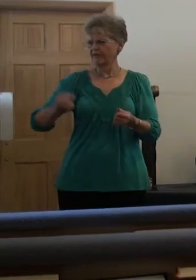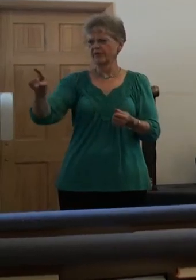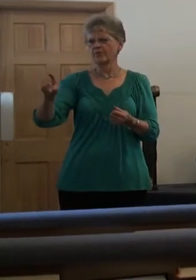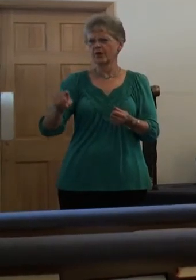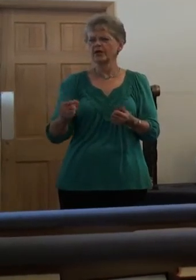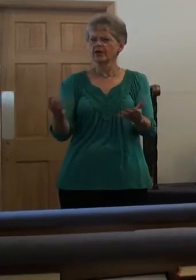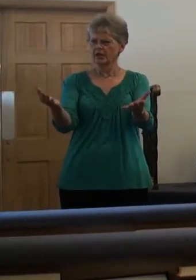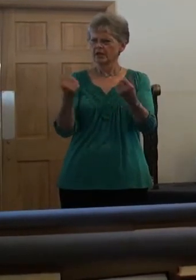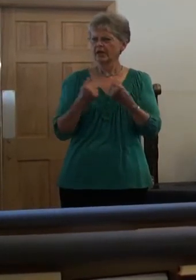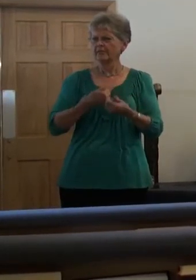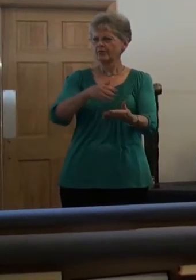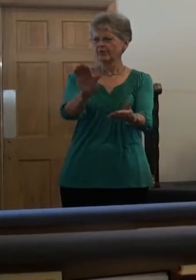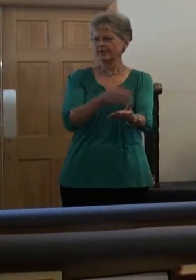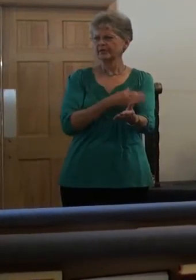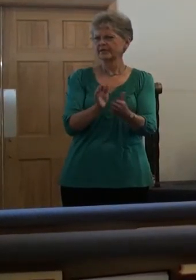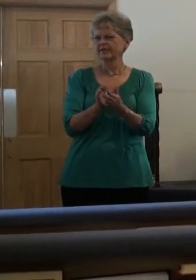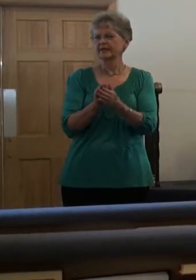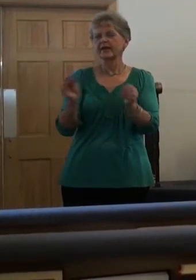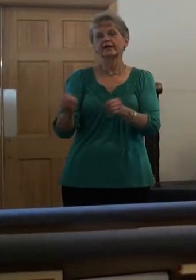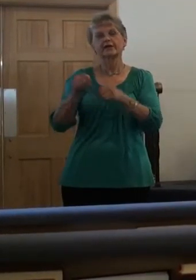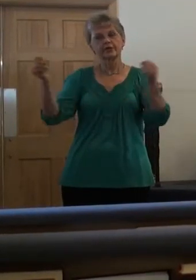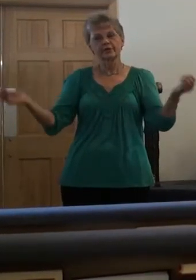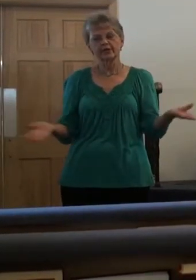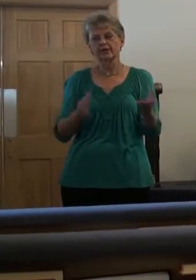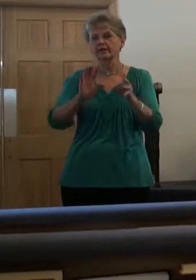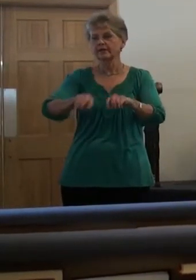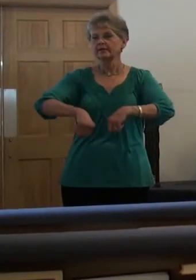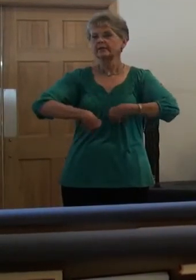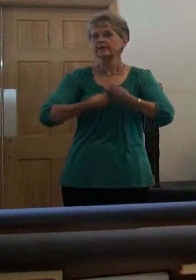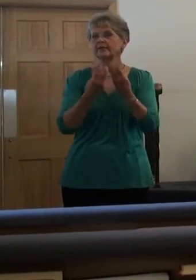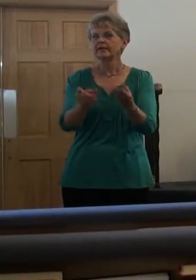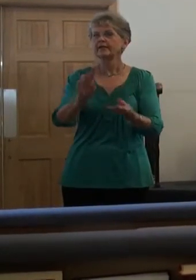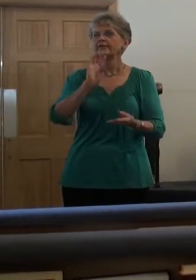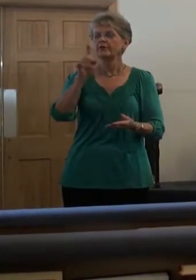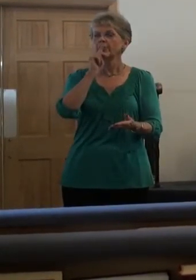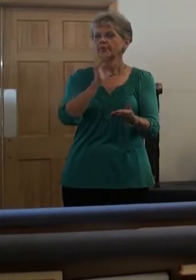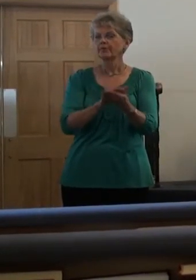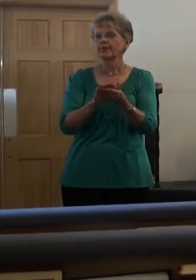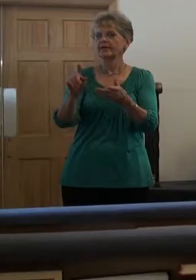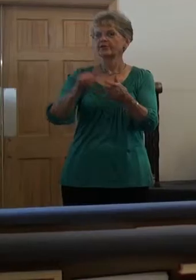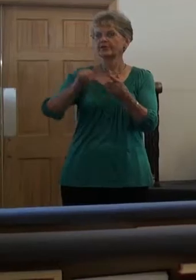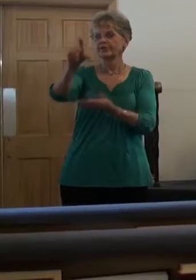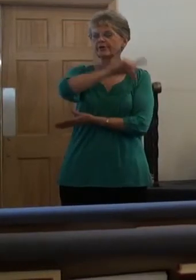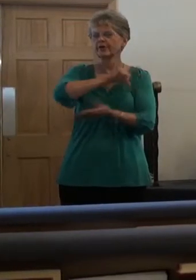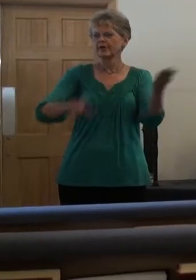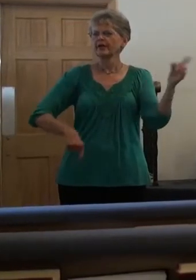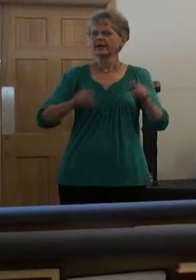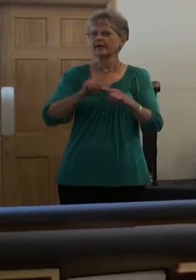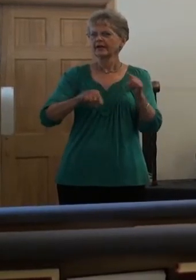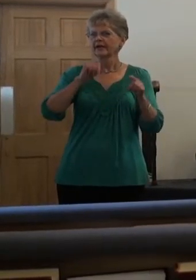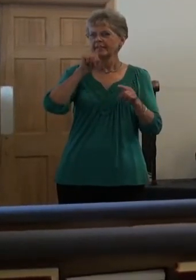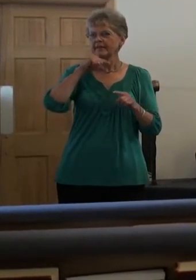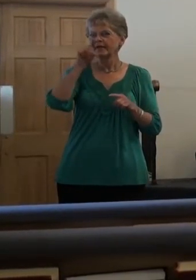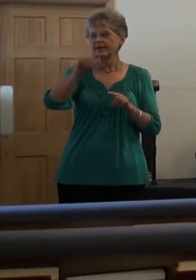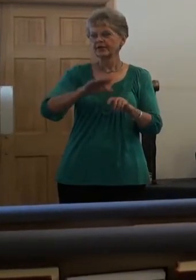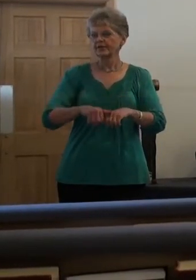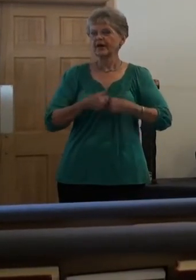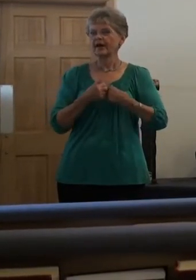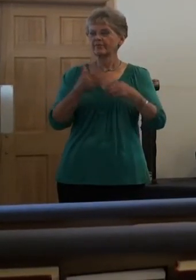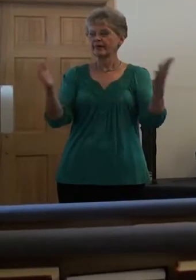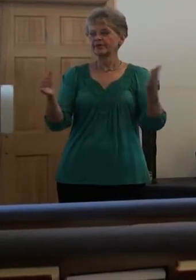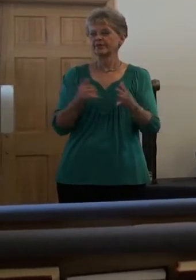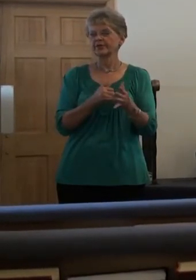Hallelujah give your praise to the Lord I can never tell you just how much I hear that it's Come on sing sing